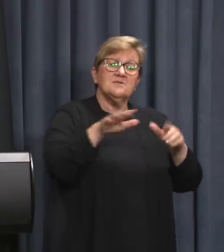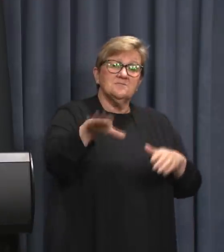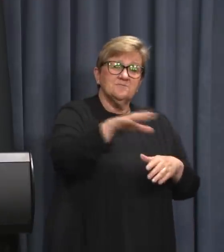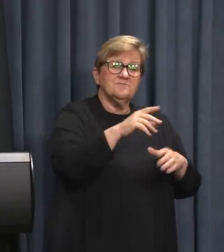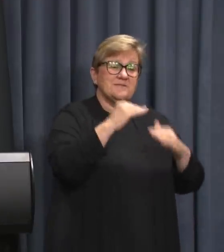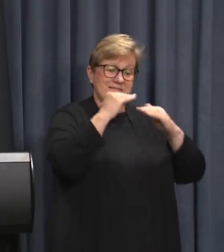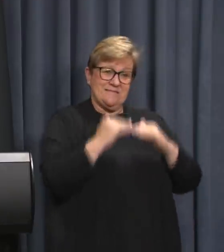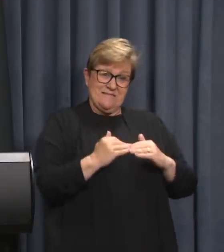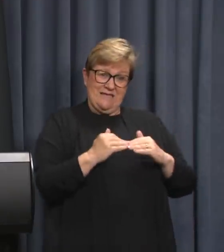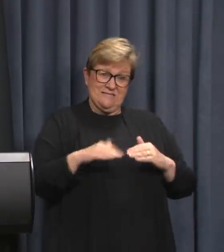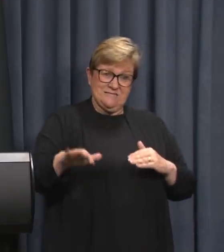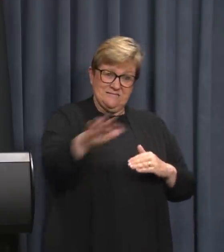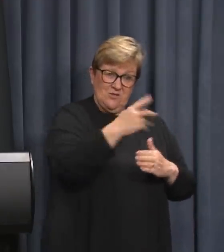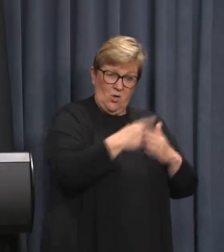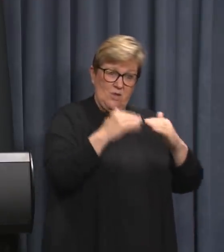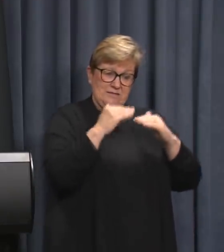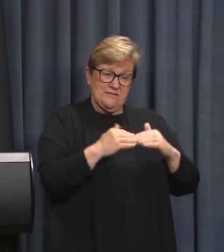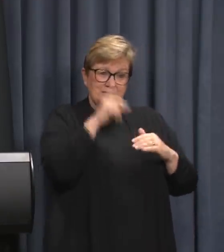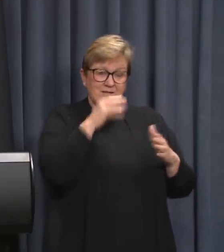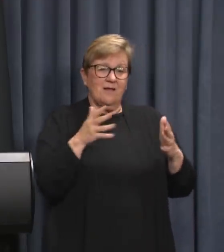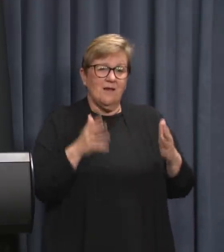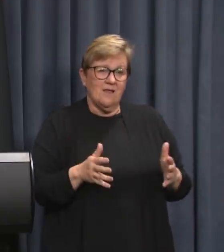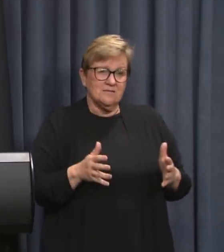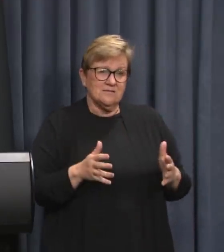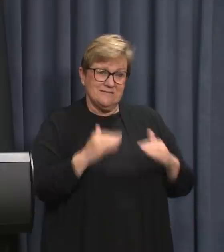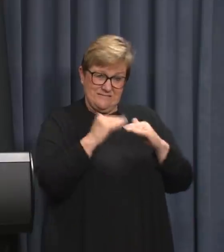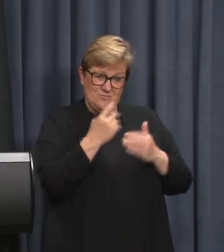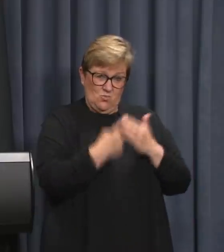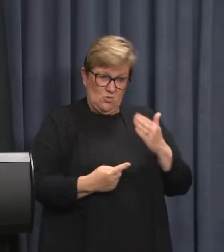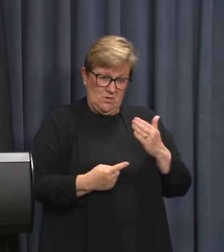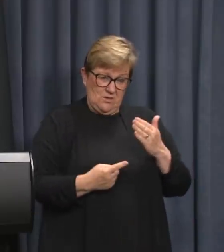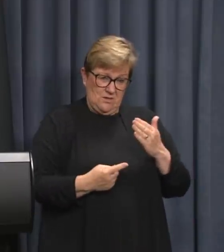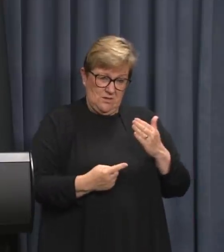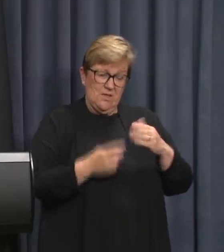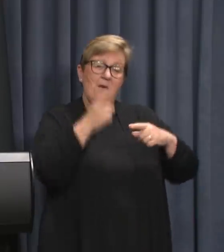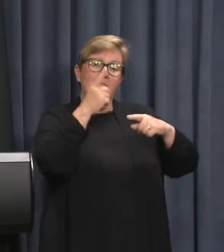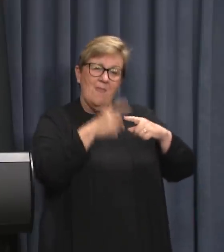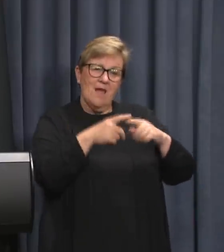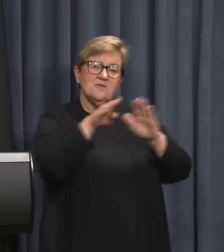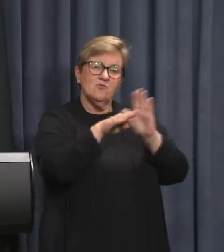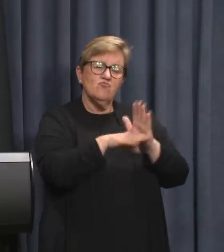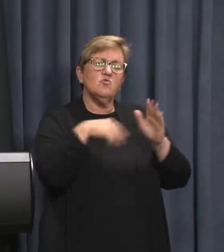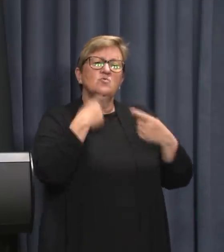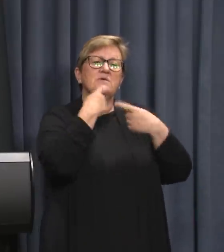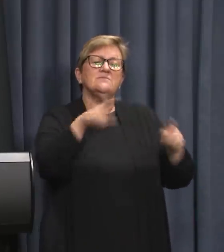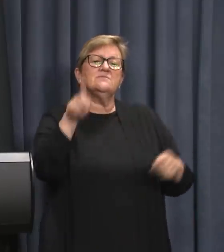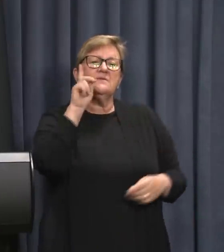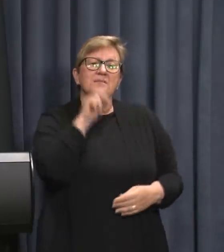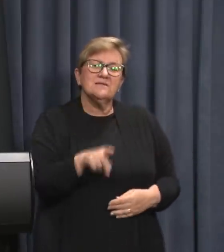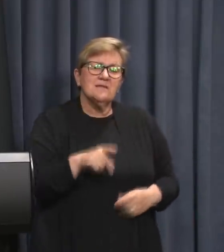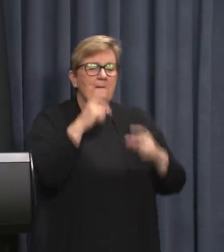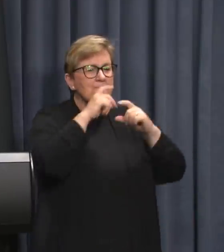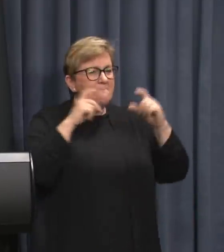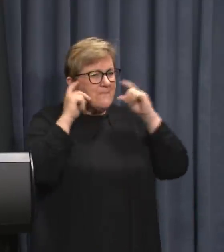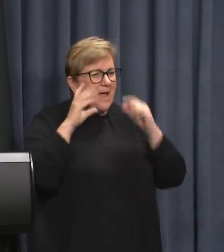seated service only will be permitted. This is on top of our public health rules we introduced yesterday including